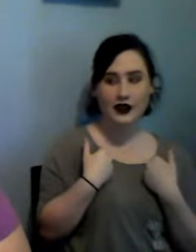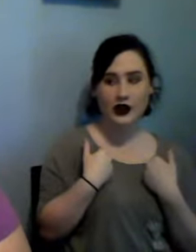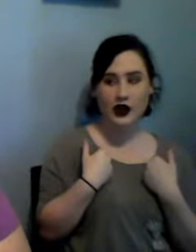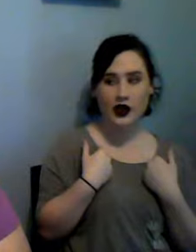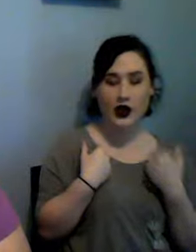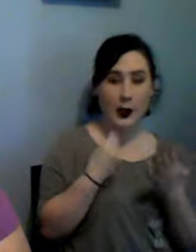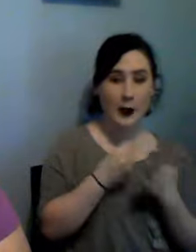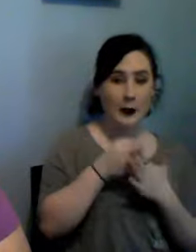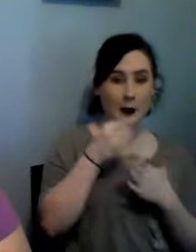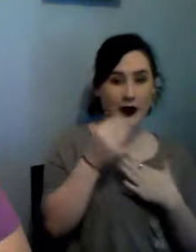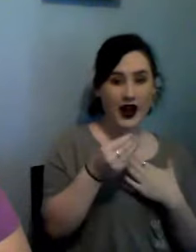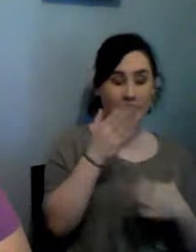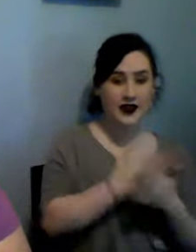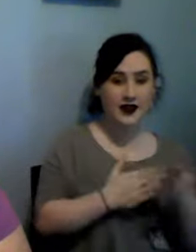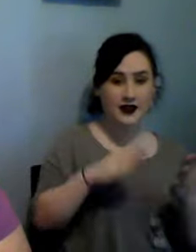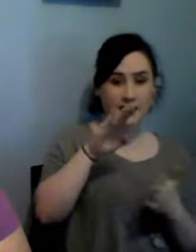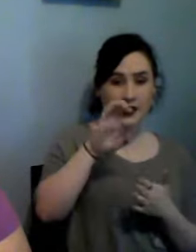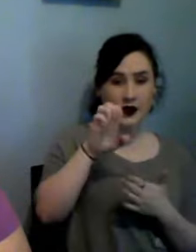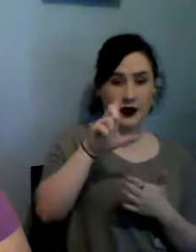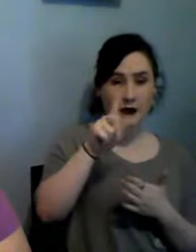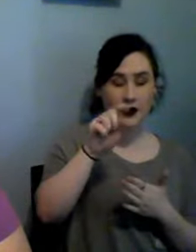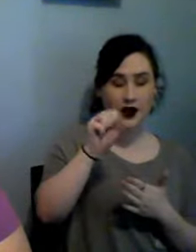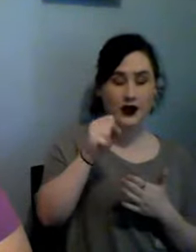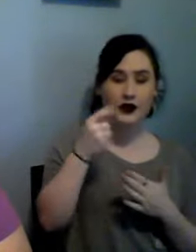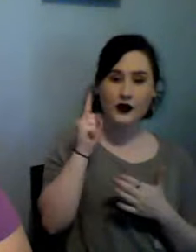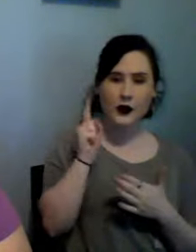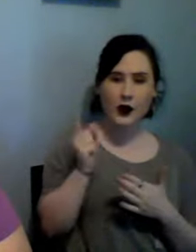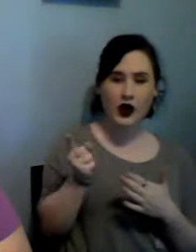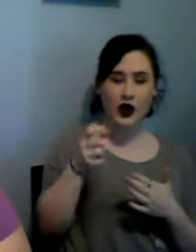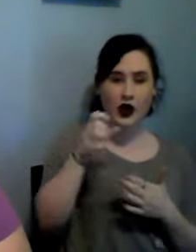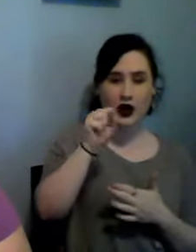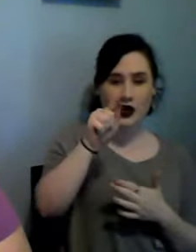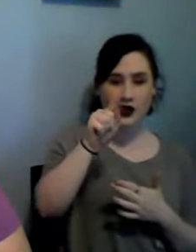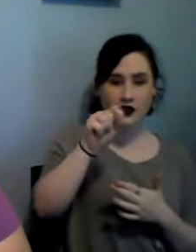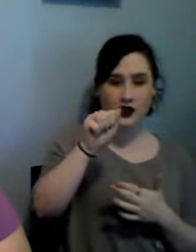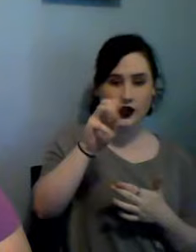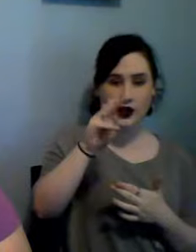because someone likes to steam clean their hair on the floor